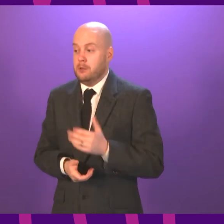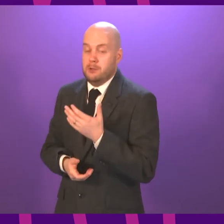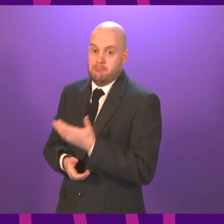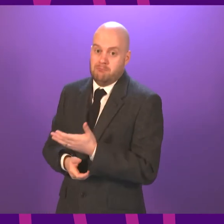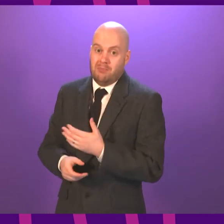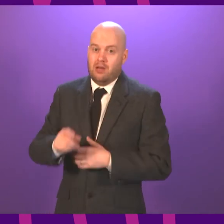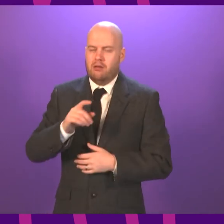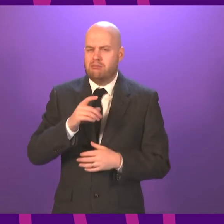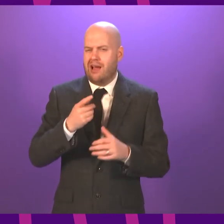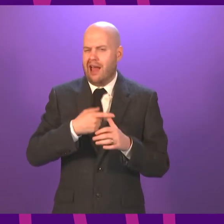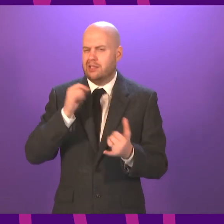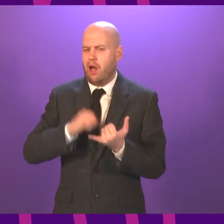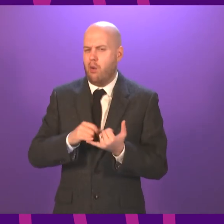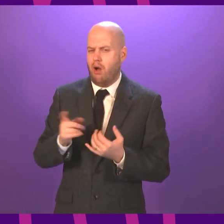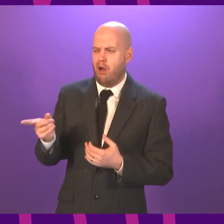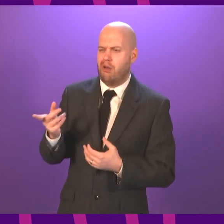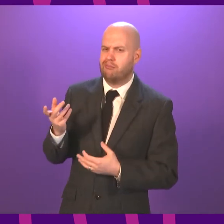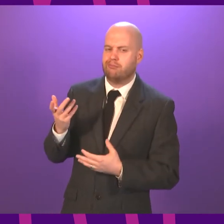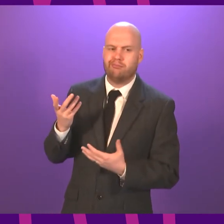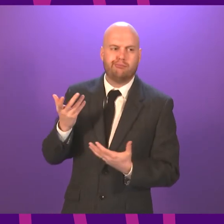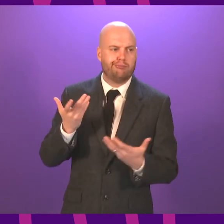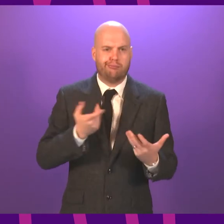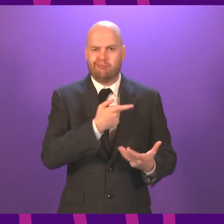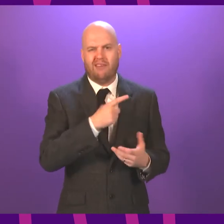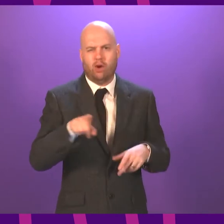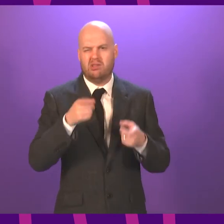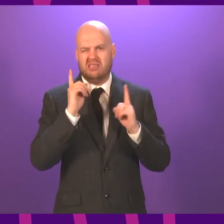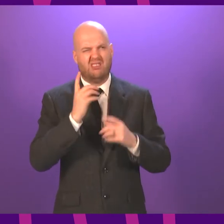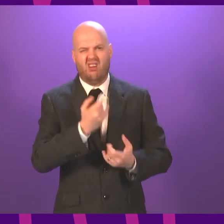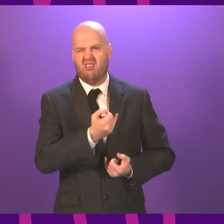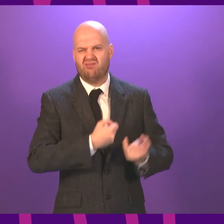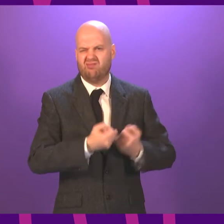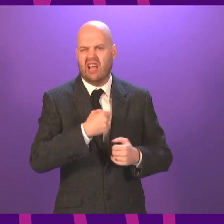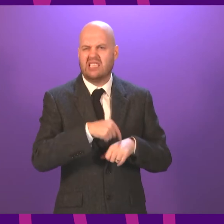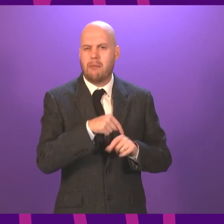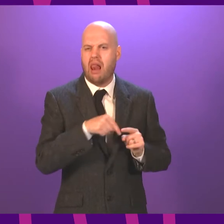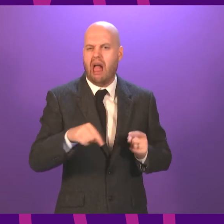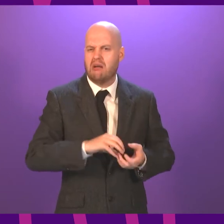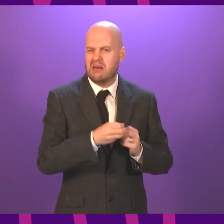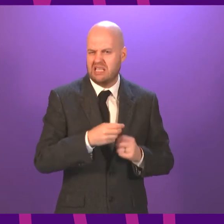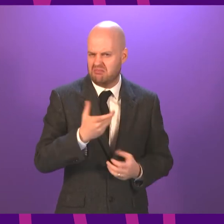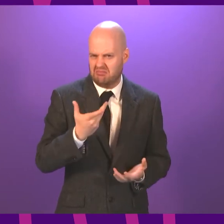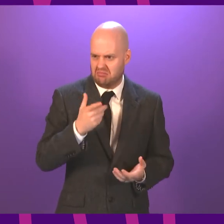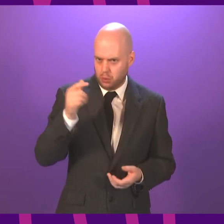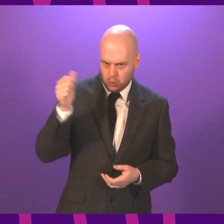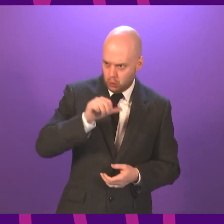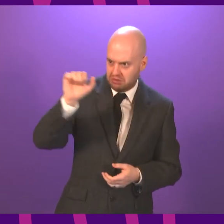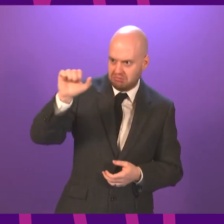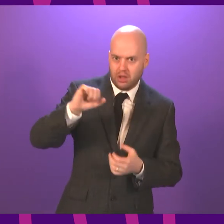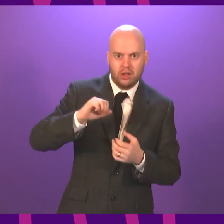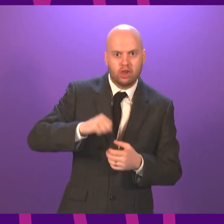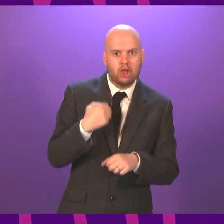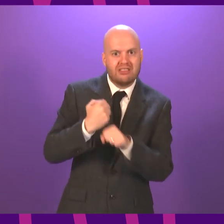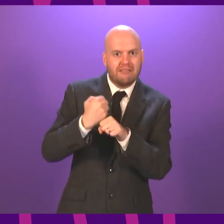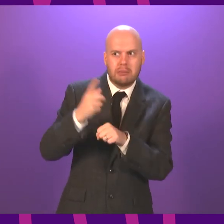the development of a timeline. would hope, given the scale of the civil service, there would be a Scottish Government timeline about decision making so we can learn from mistakes